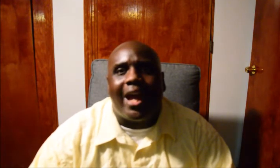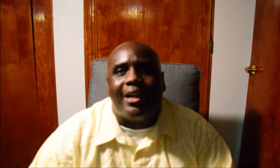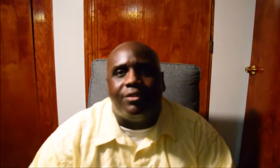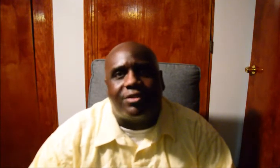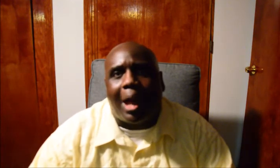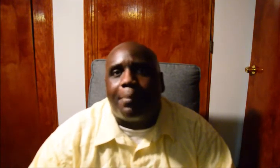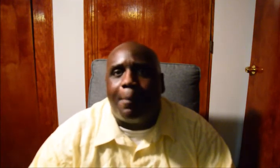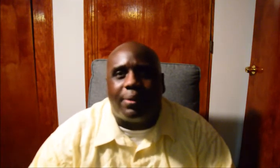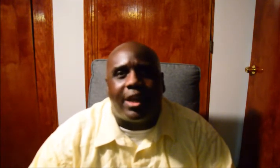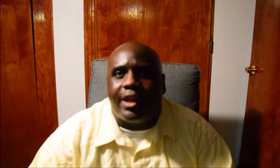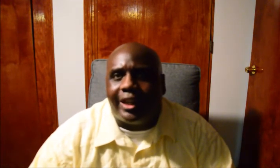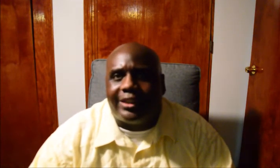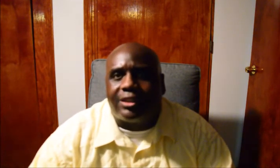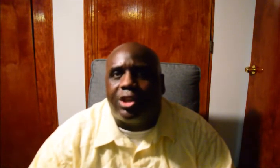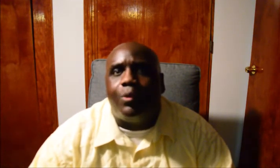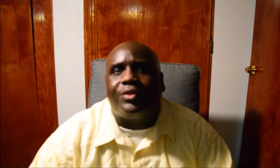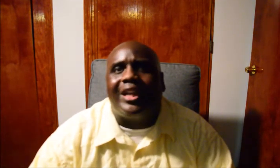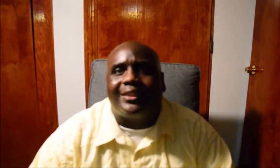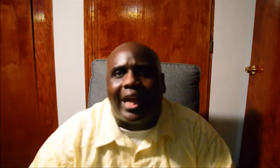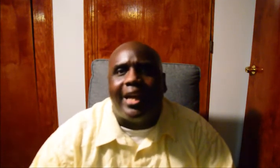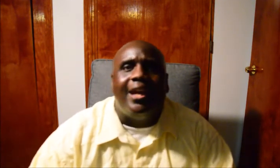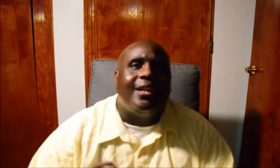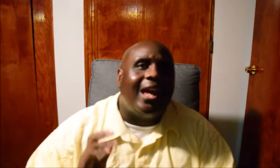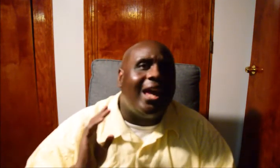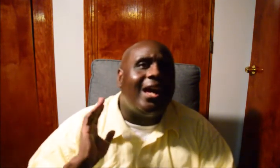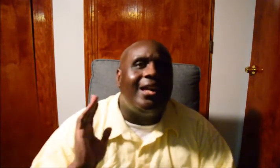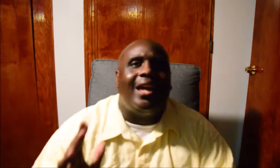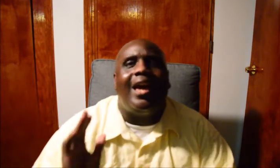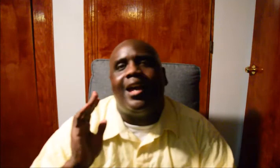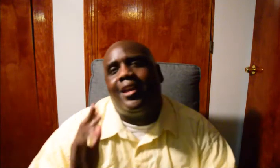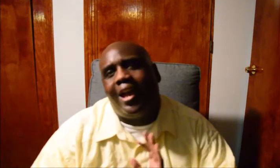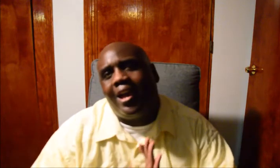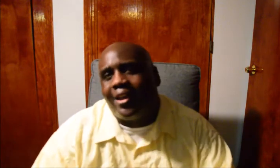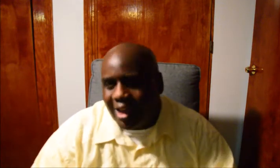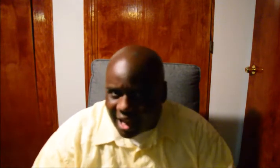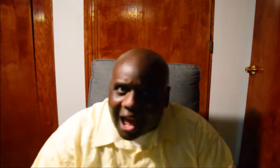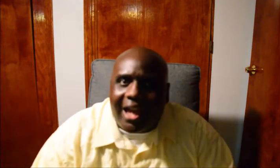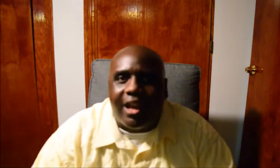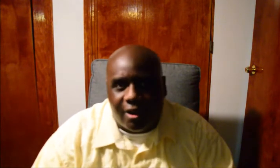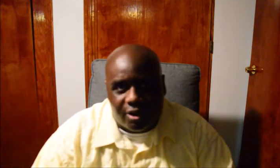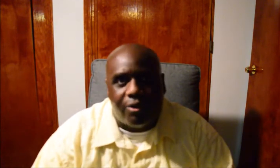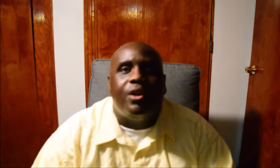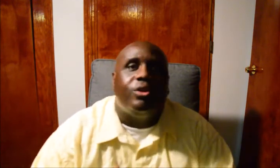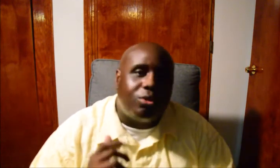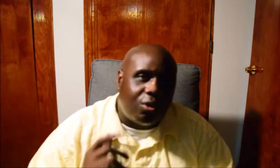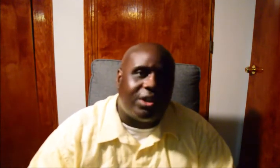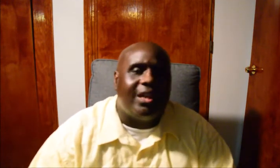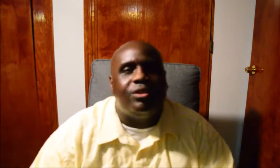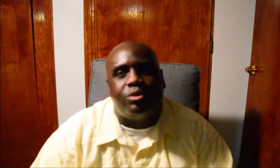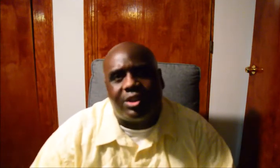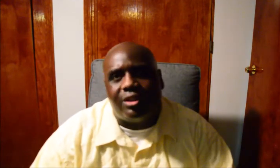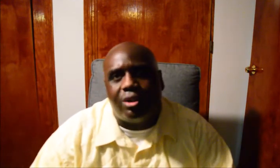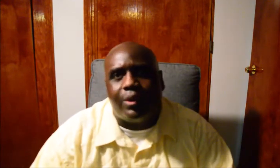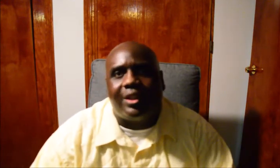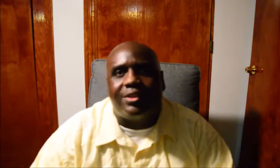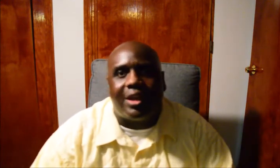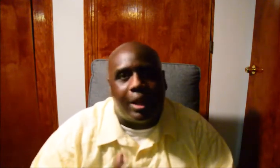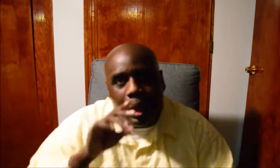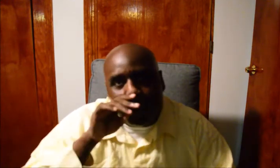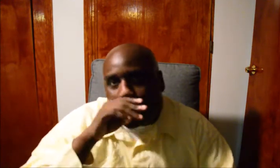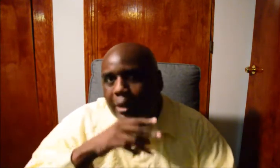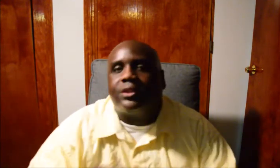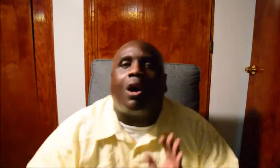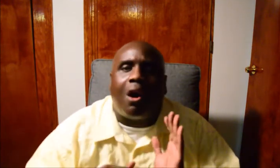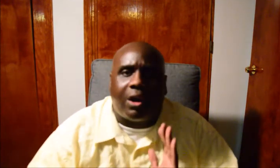be quiet and stop complaining and just do what they say. Yeah, yeah, yeah, yeah, I hear you. You go ahead and you say, do what they